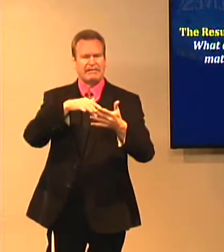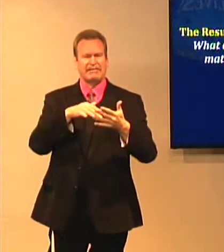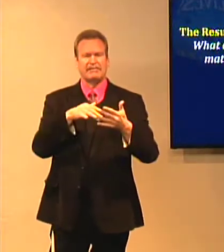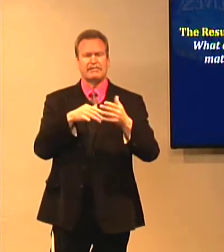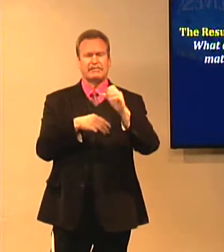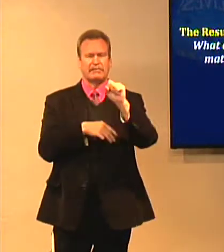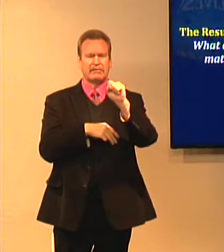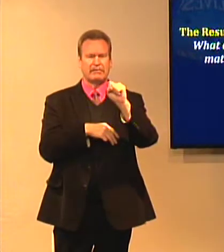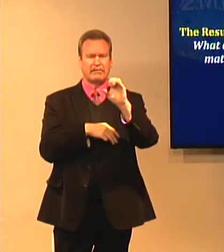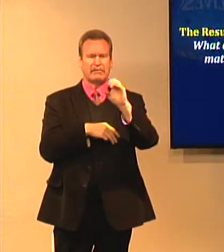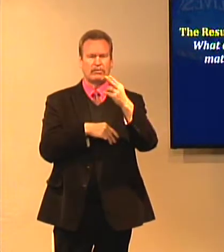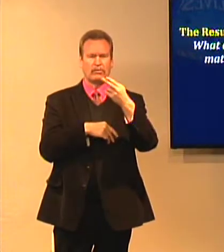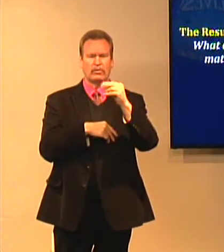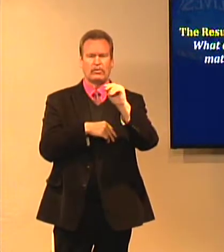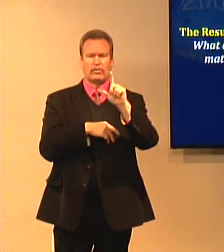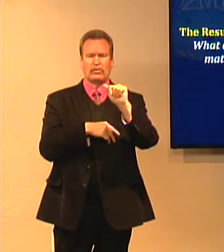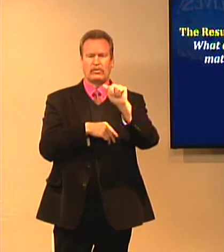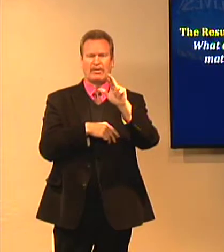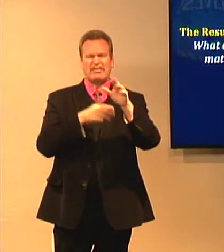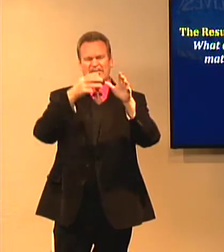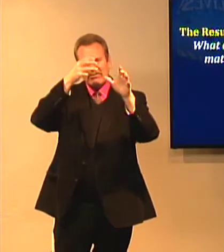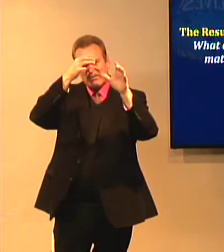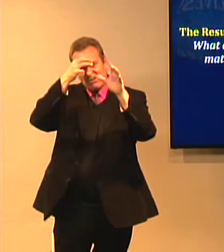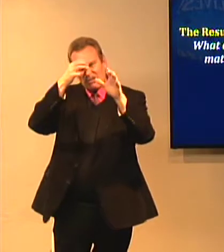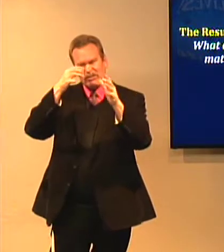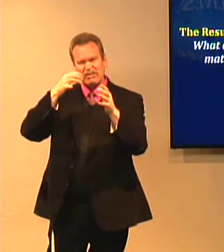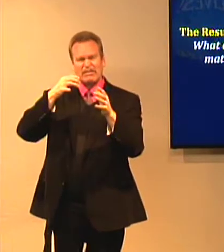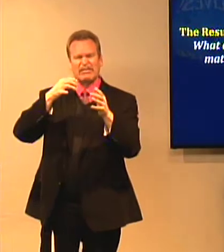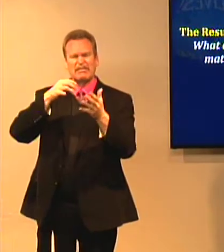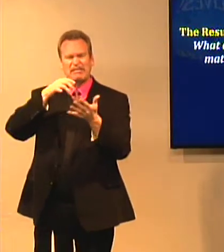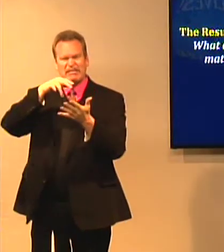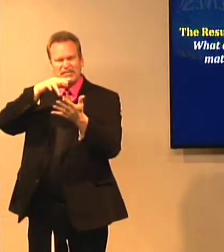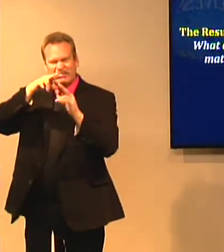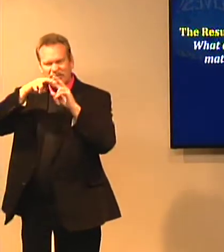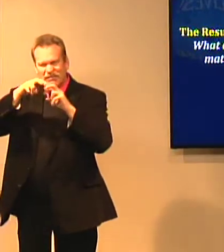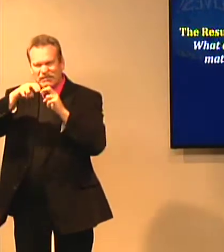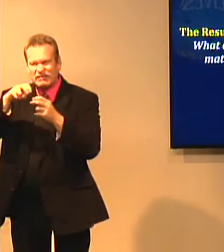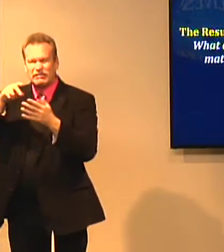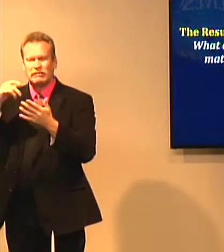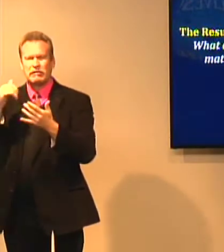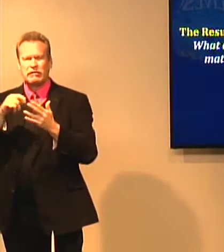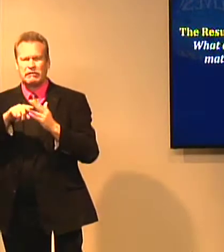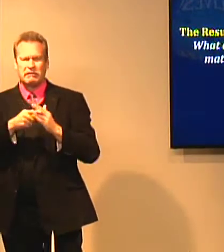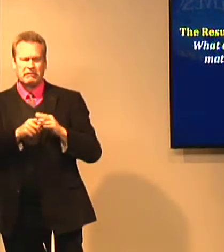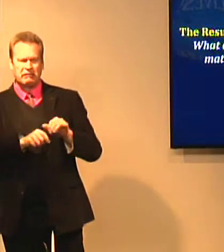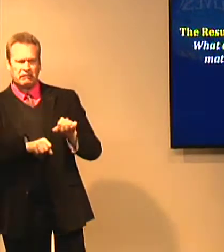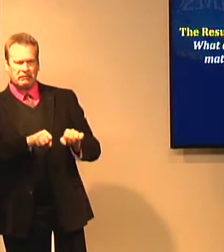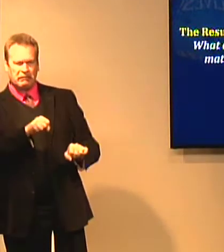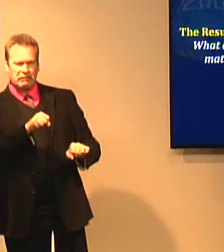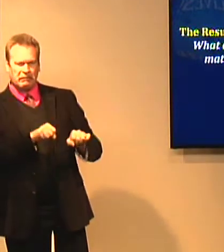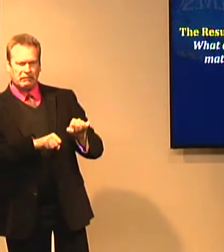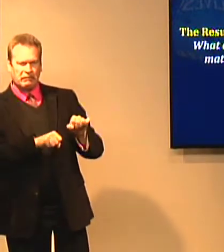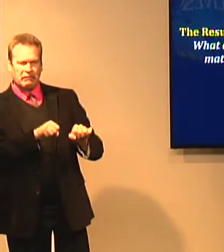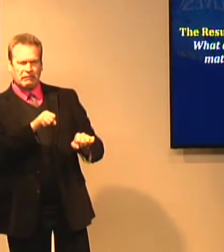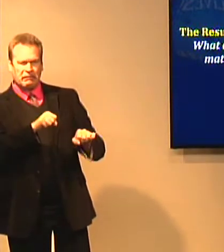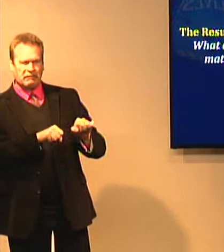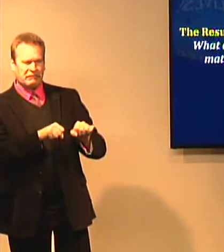scholars have started to doubt the